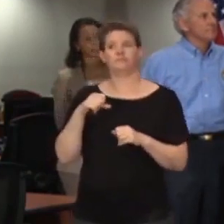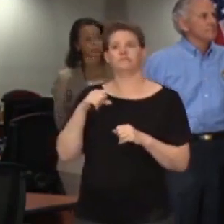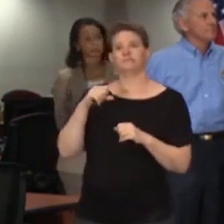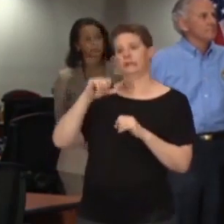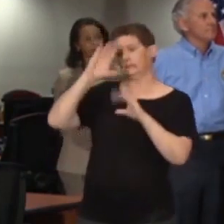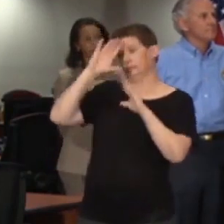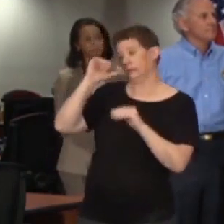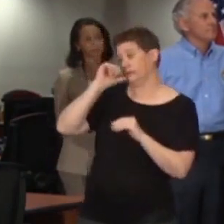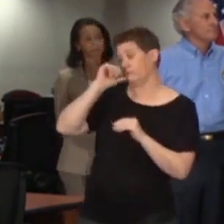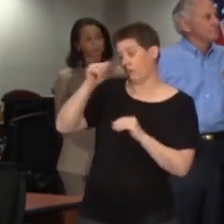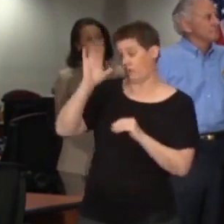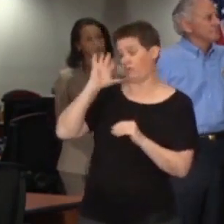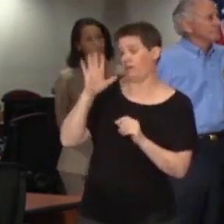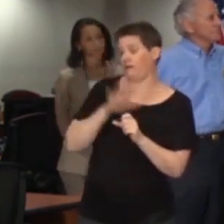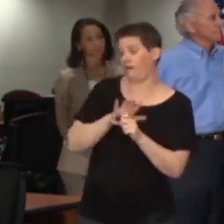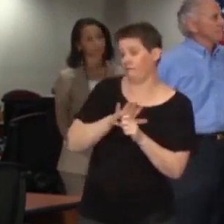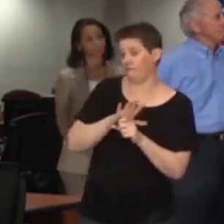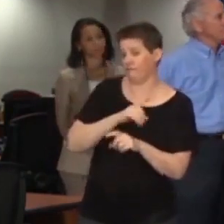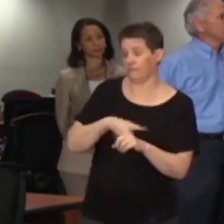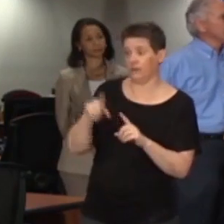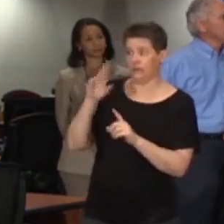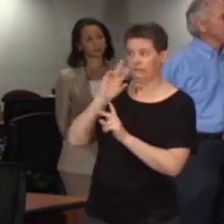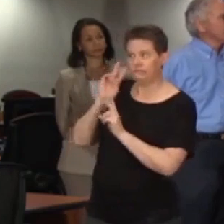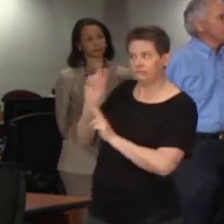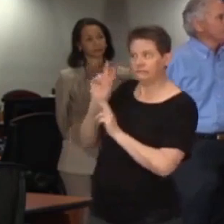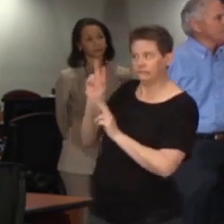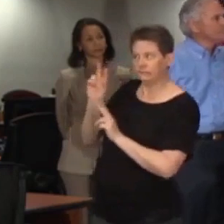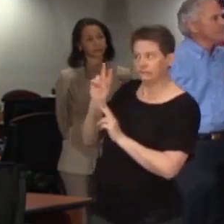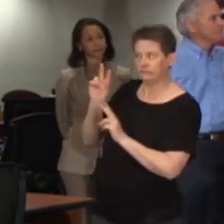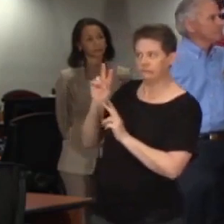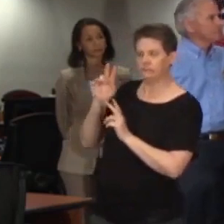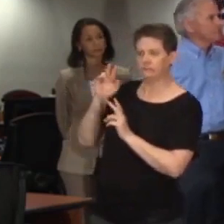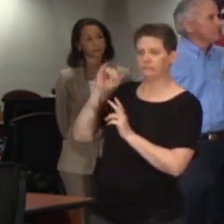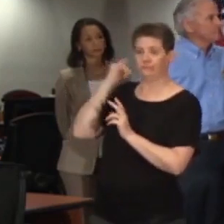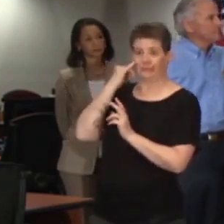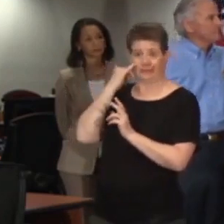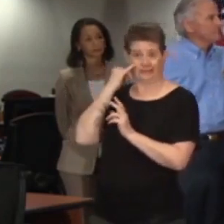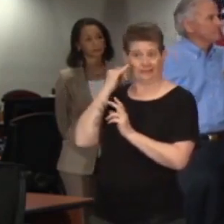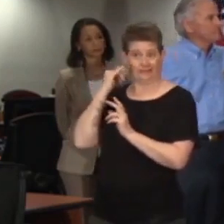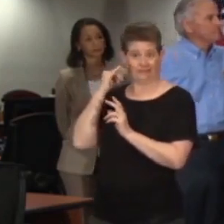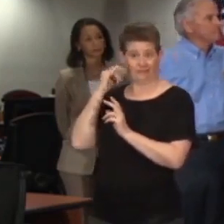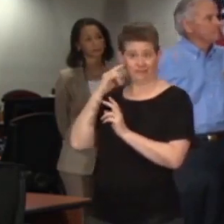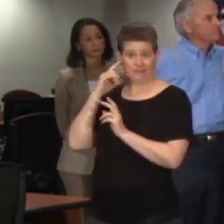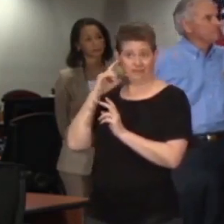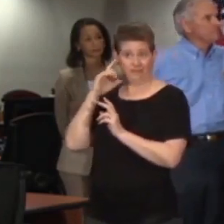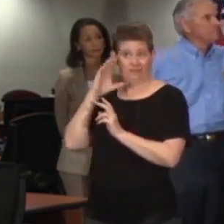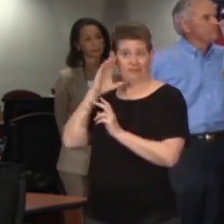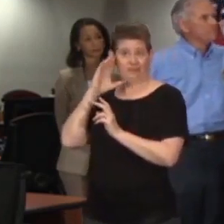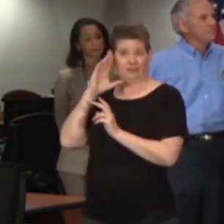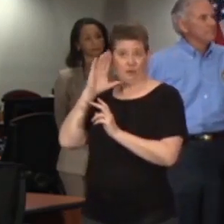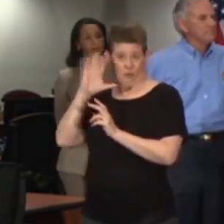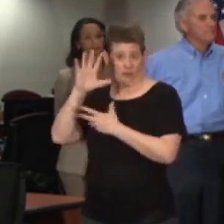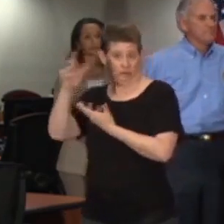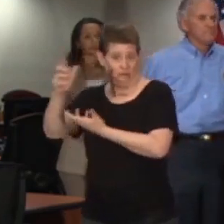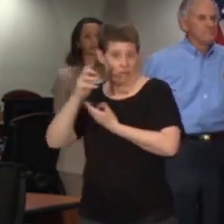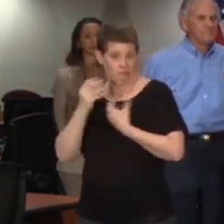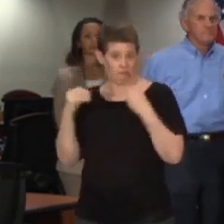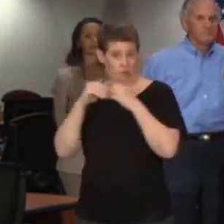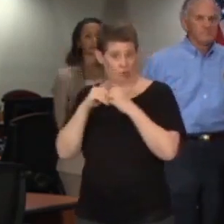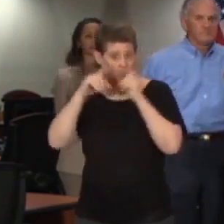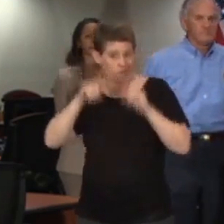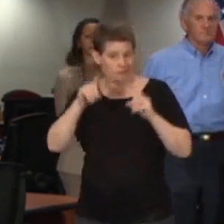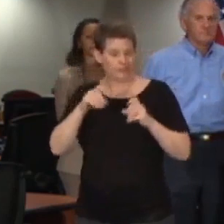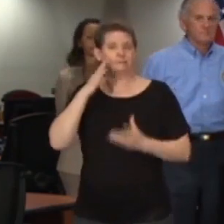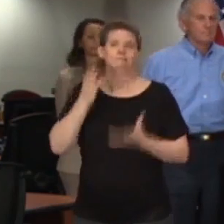receive tomorrow. But if we don't don't receive additional specimens, we do anticipate going into a bit of a backlog scenario. So